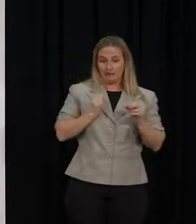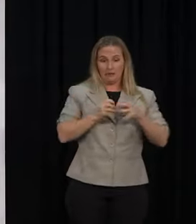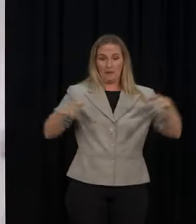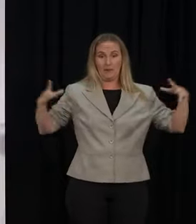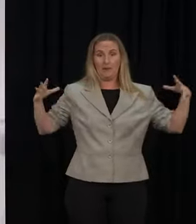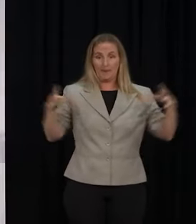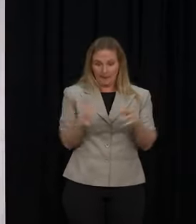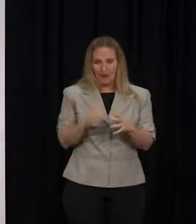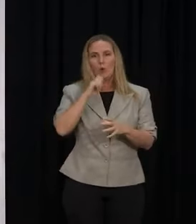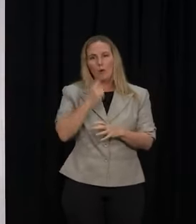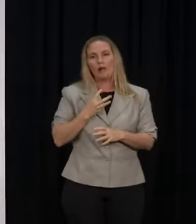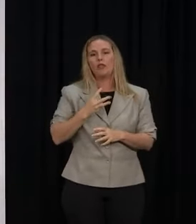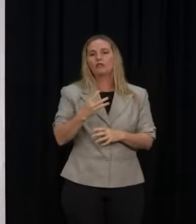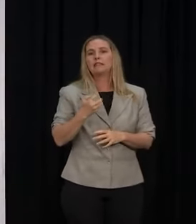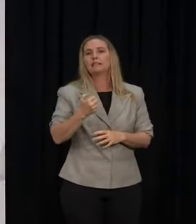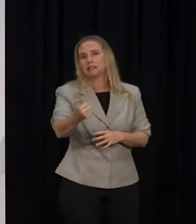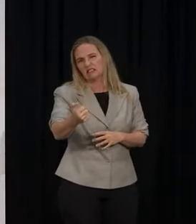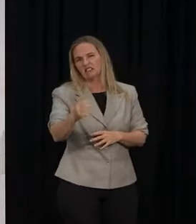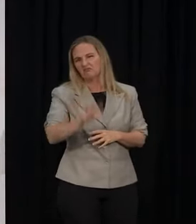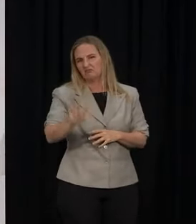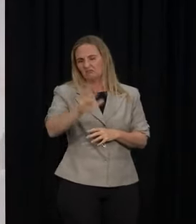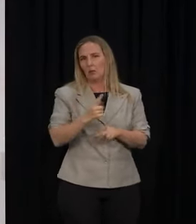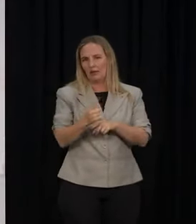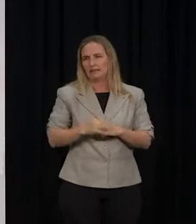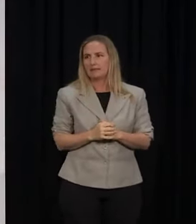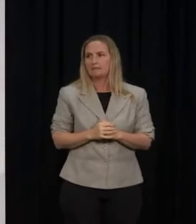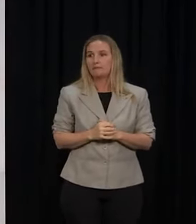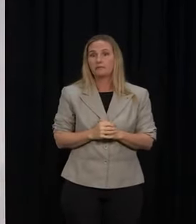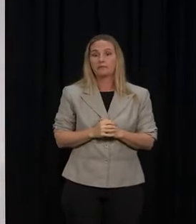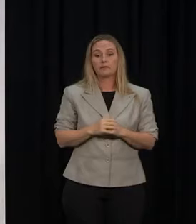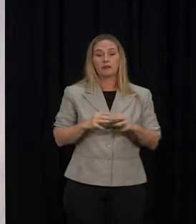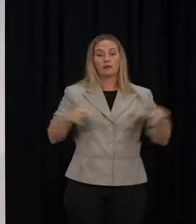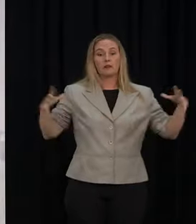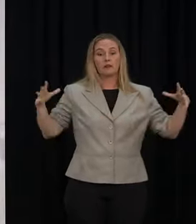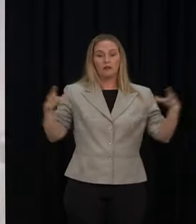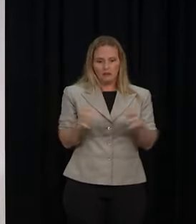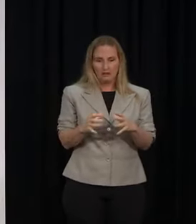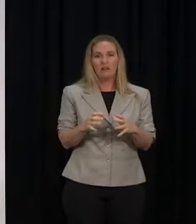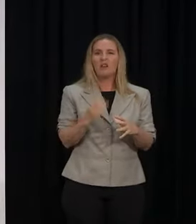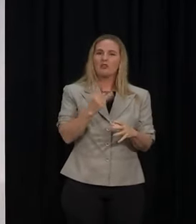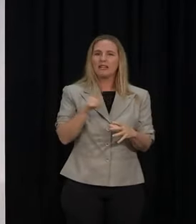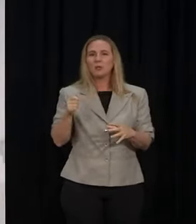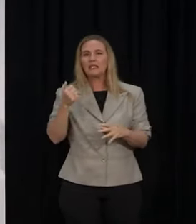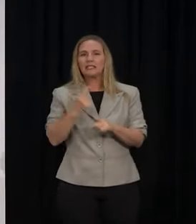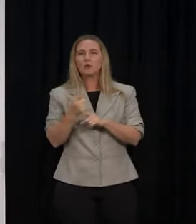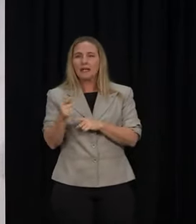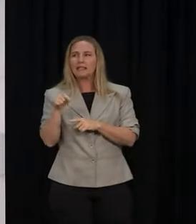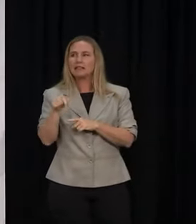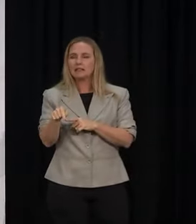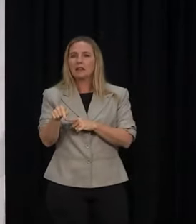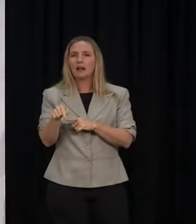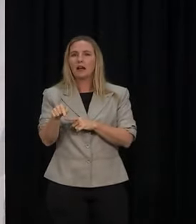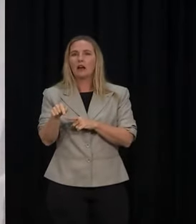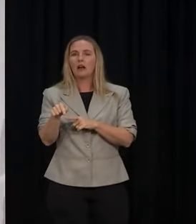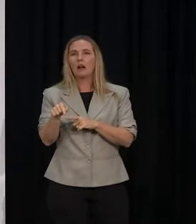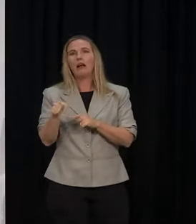peak. And what we'll then be looking for is a clear indication that we are on the other side of it, that hospitalisation rates have